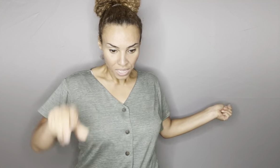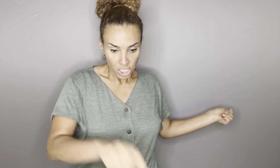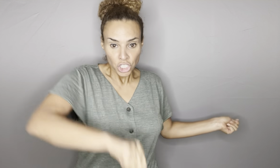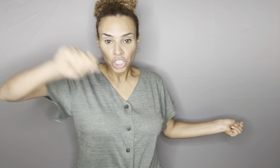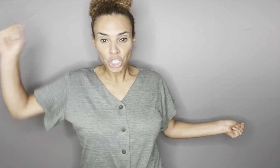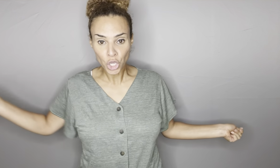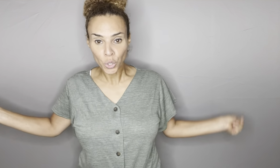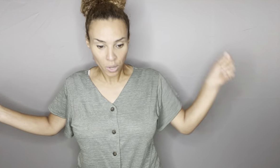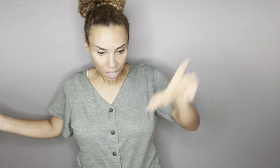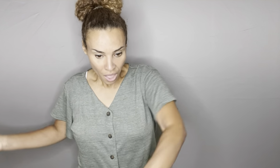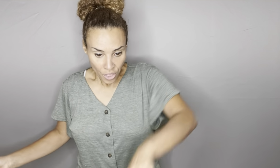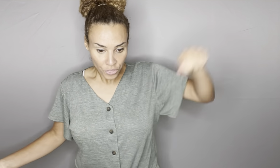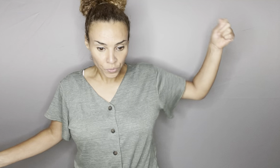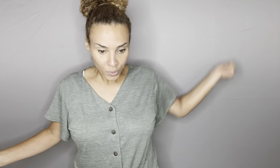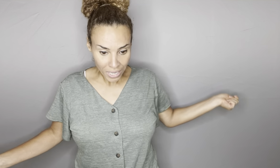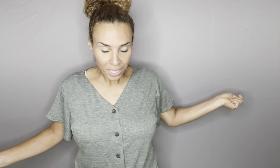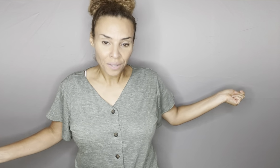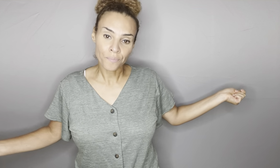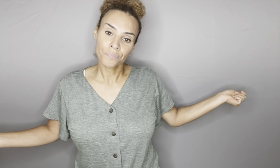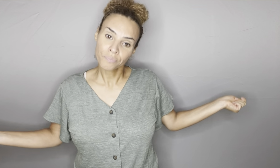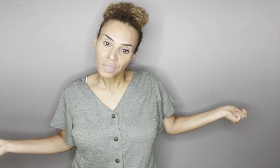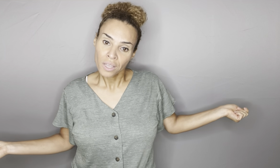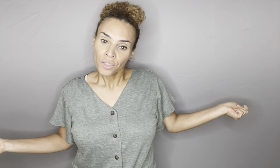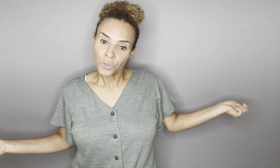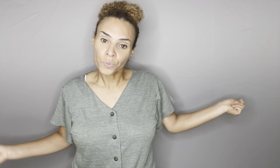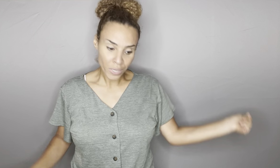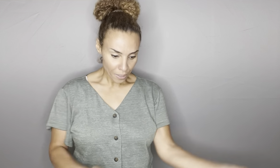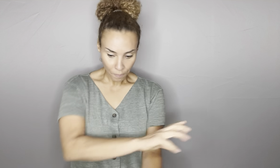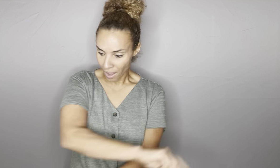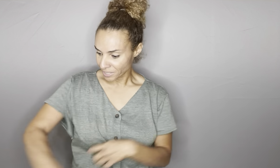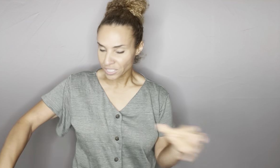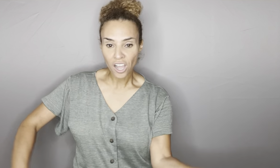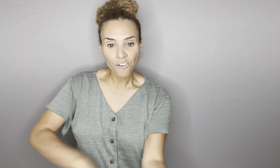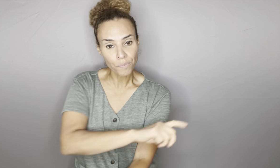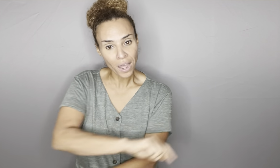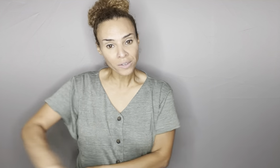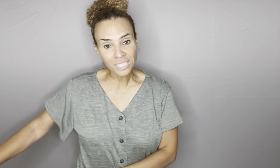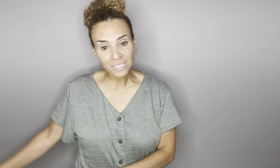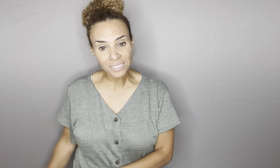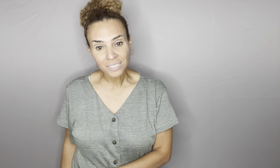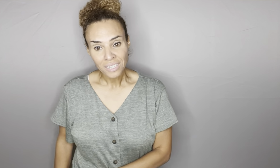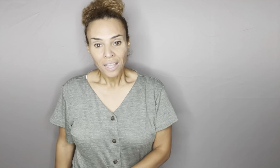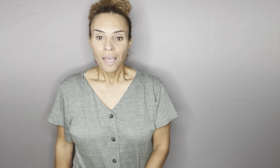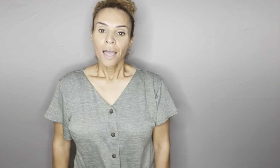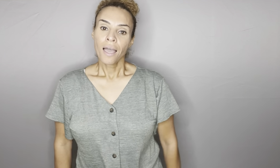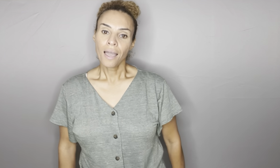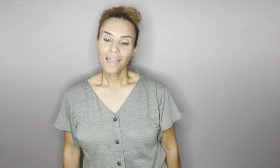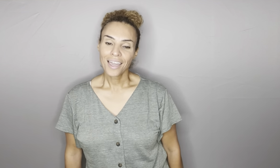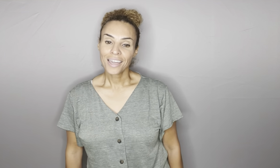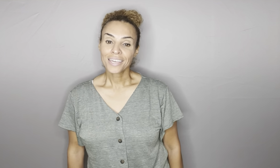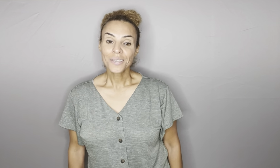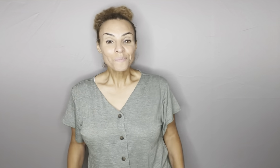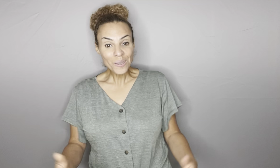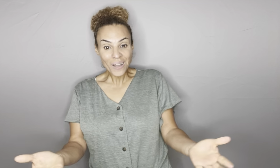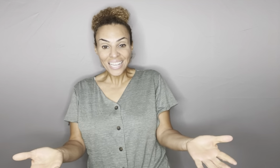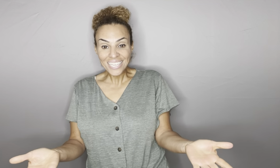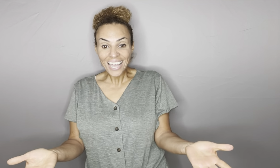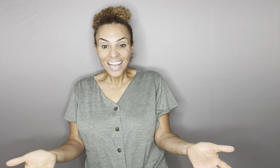two three three boxes of brownies hey be my guest